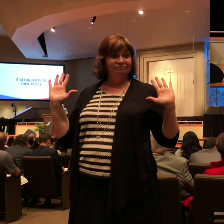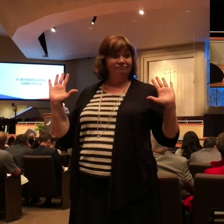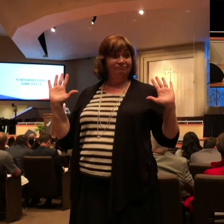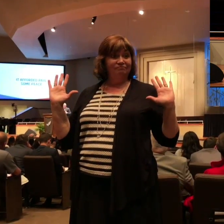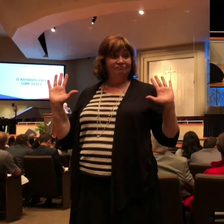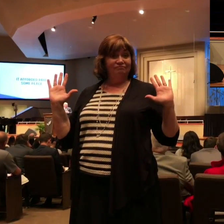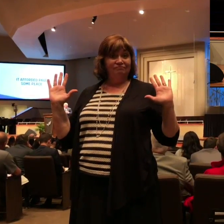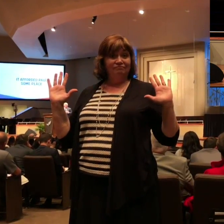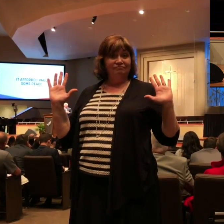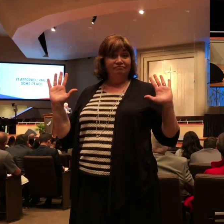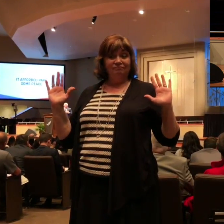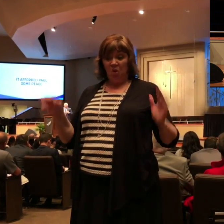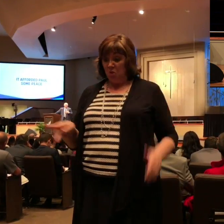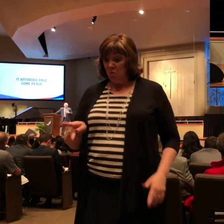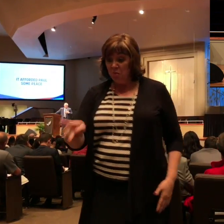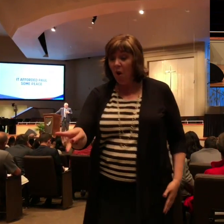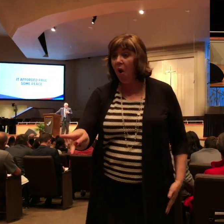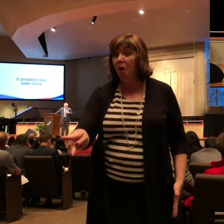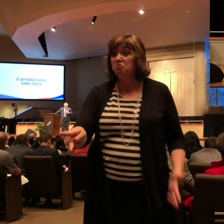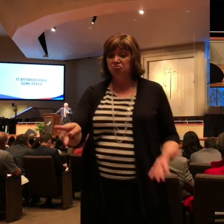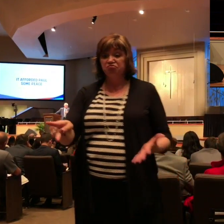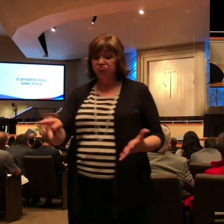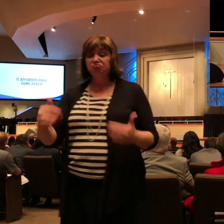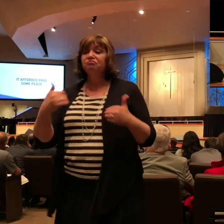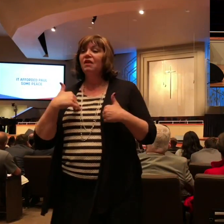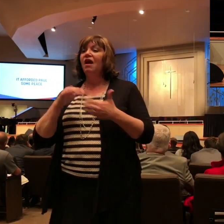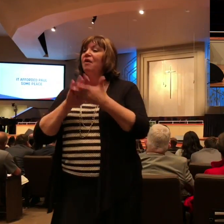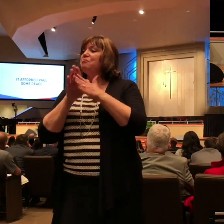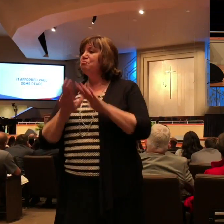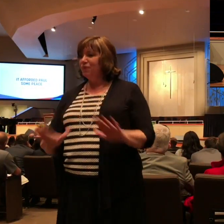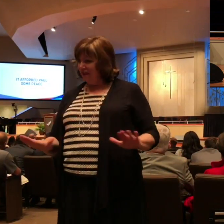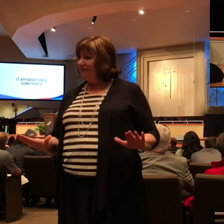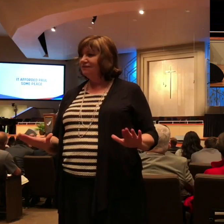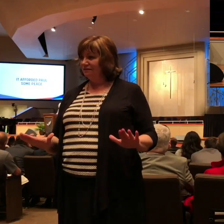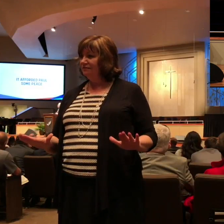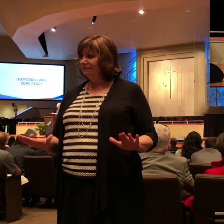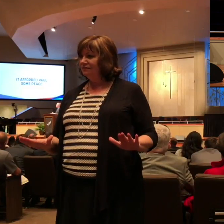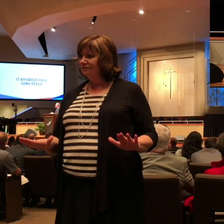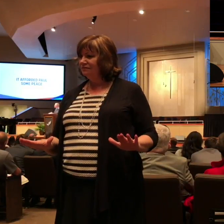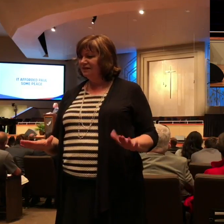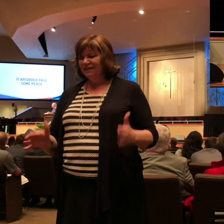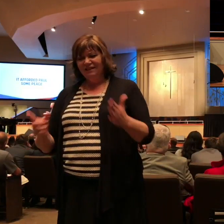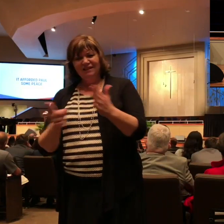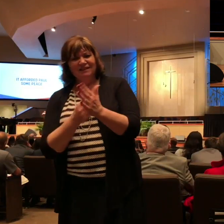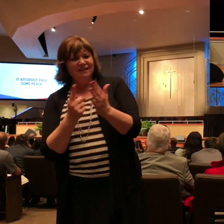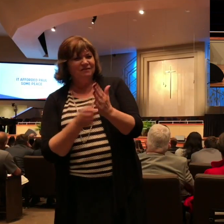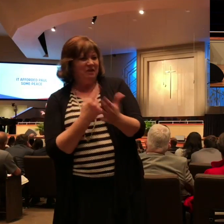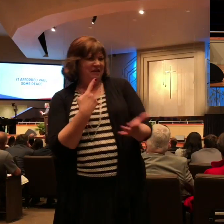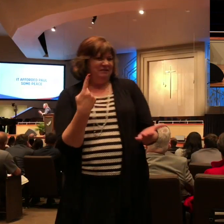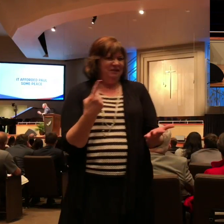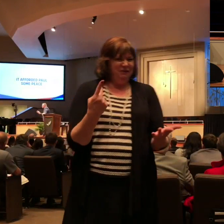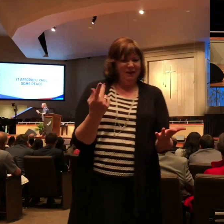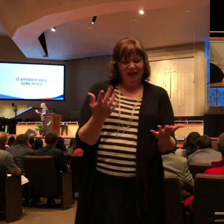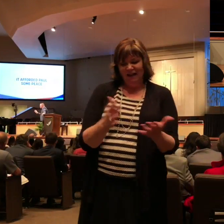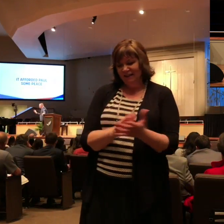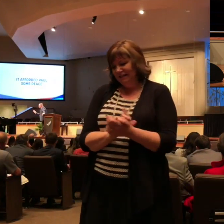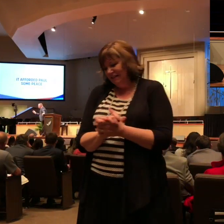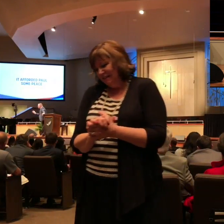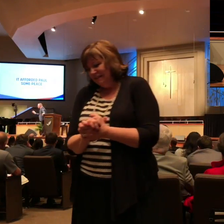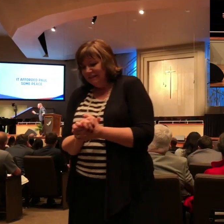it gave Paul a peace sometimes you and I might tiptoe in the workplace